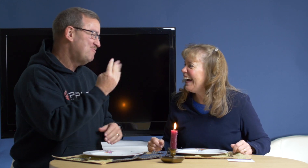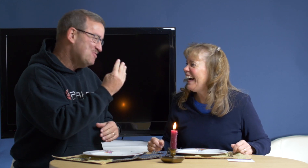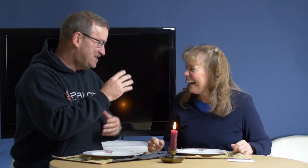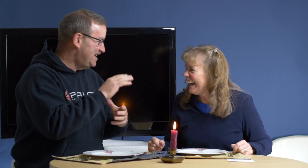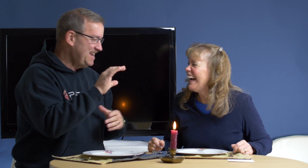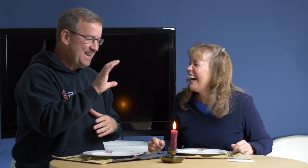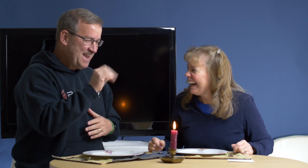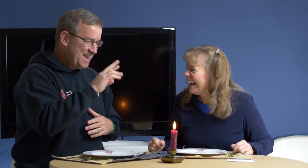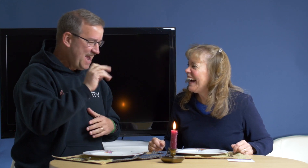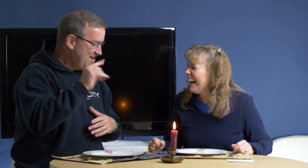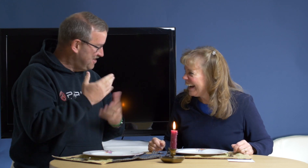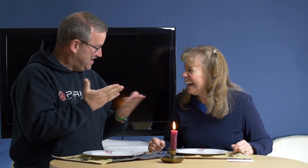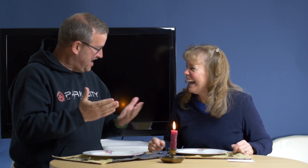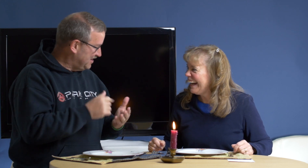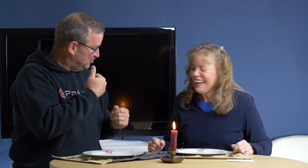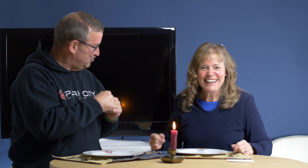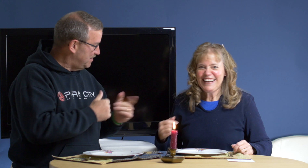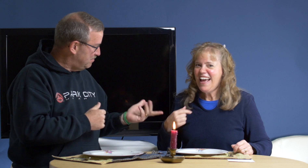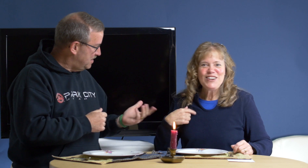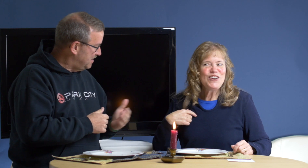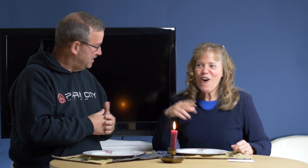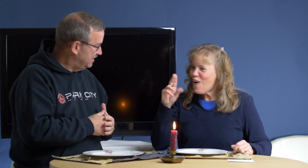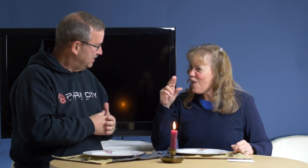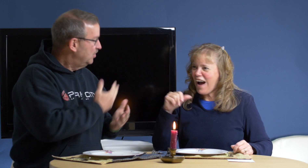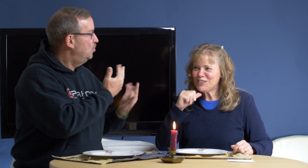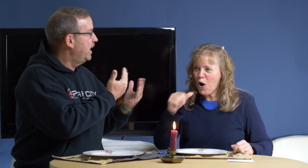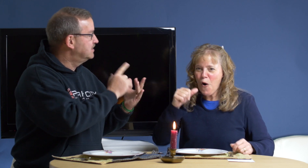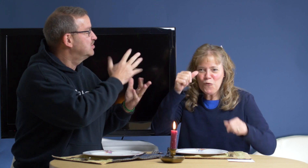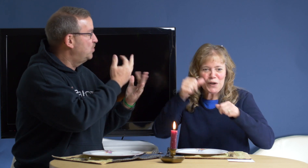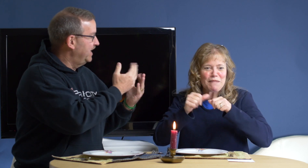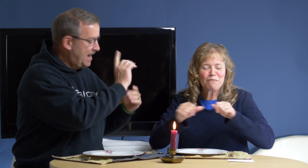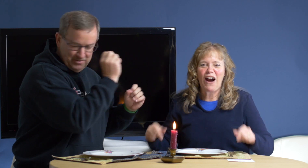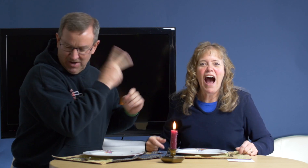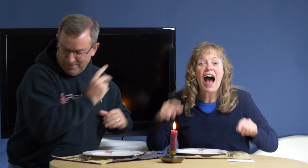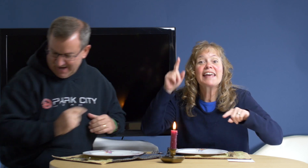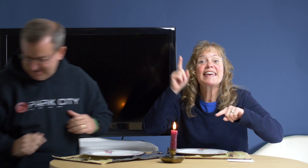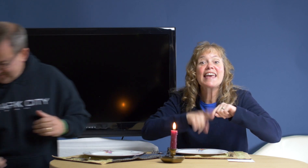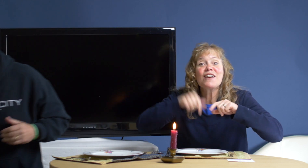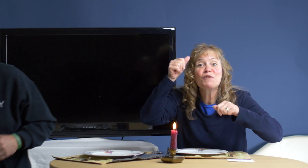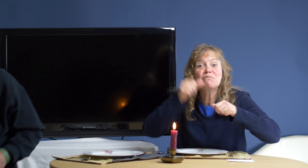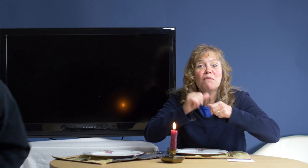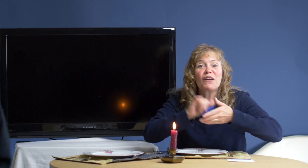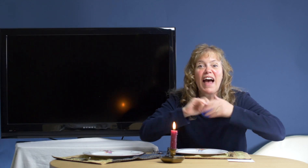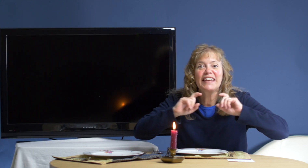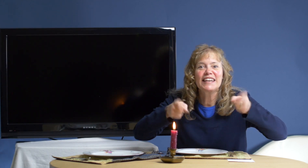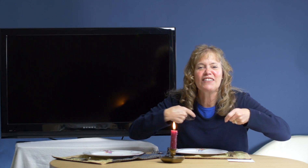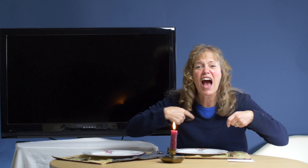14-carat thing. Don't you remember? No. I don't remember. wait. I'll be right back. I can't remember that gift. I